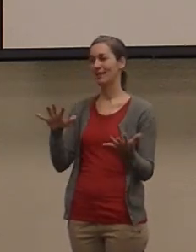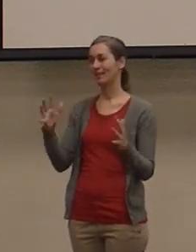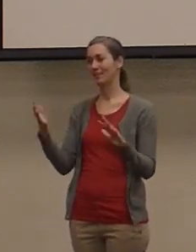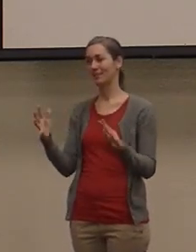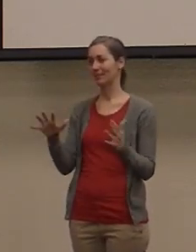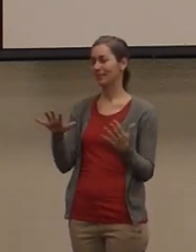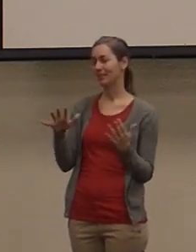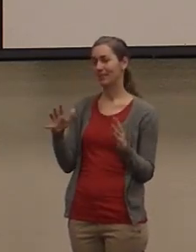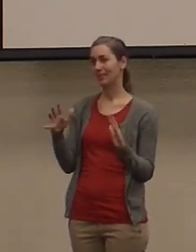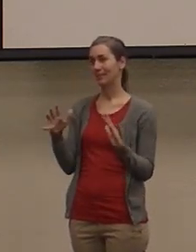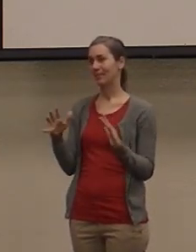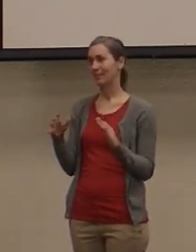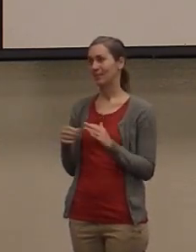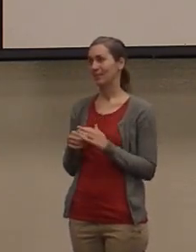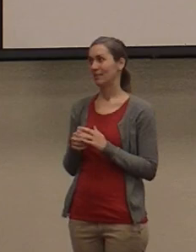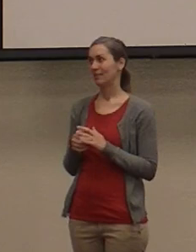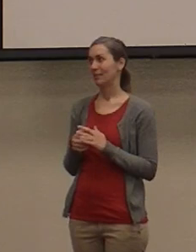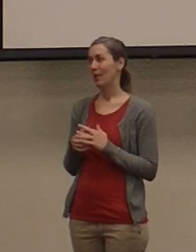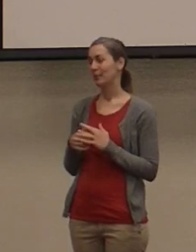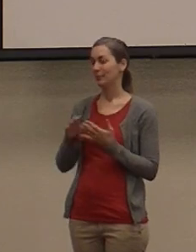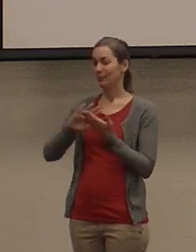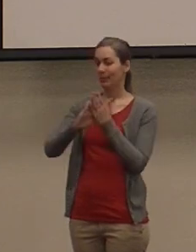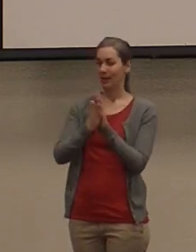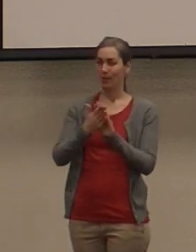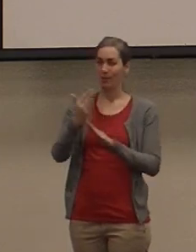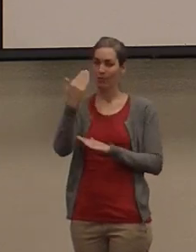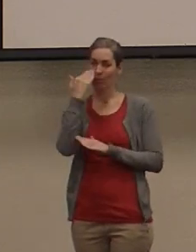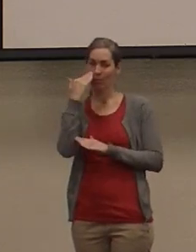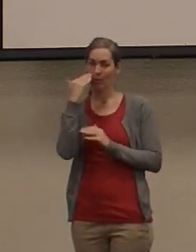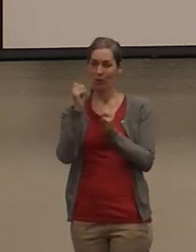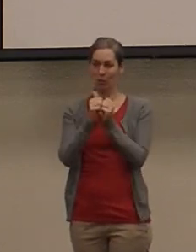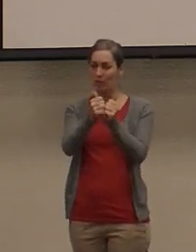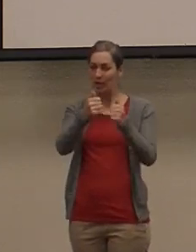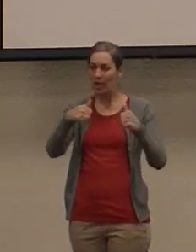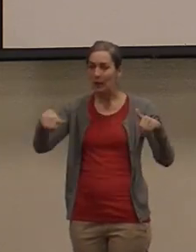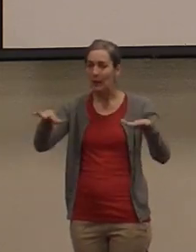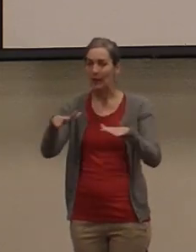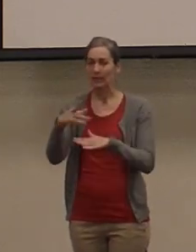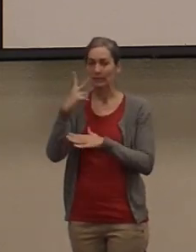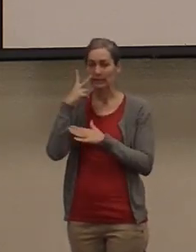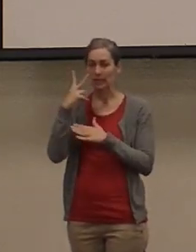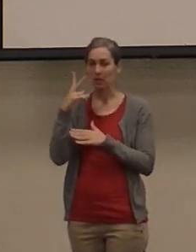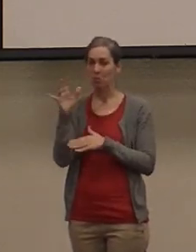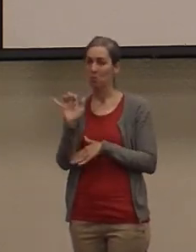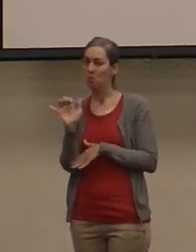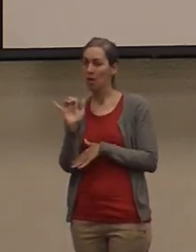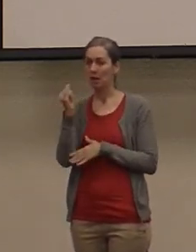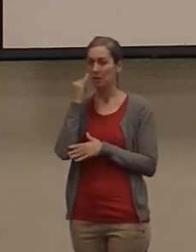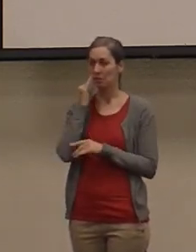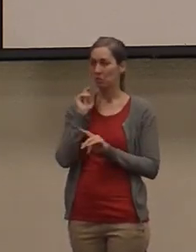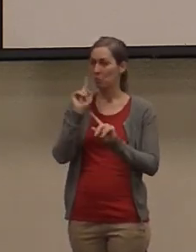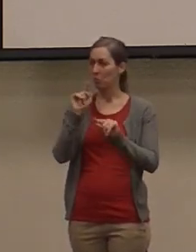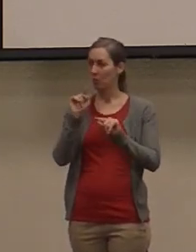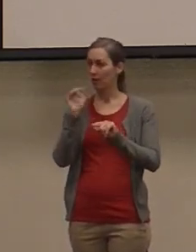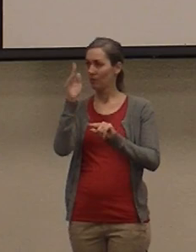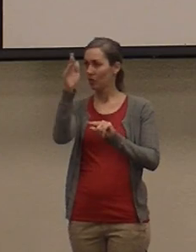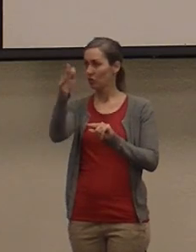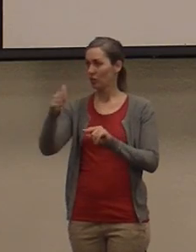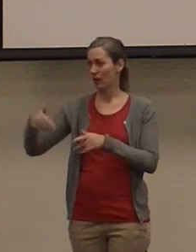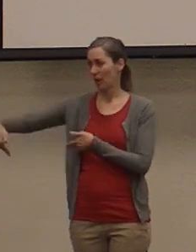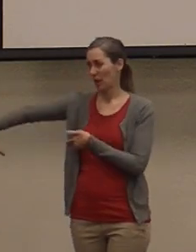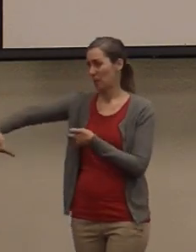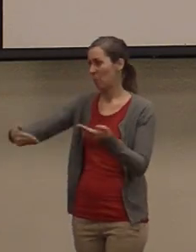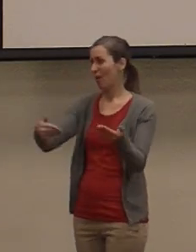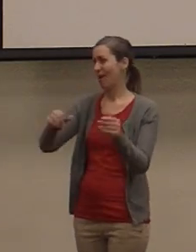familiarization trip to see what would it be like if we went back in the future to take groups,